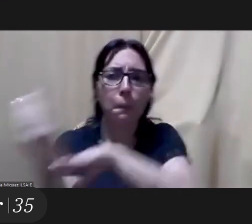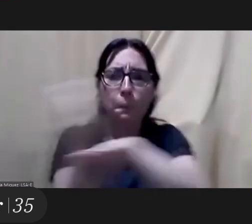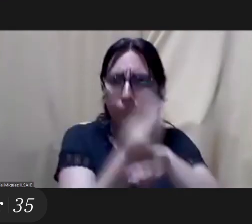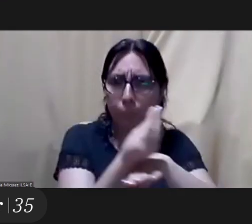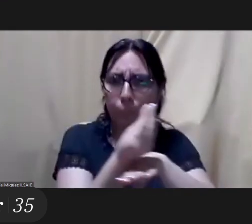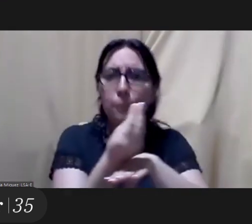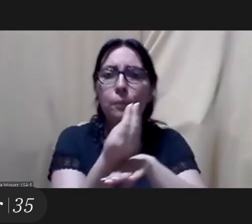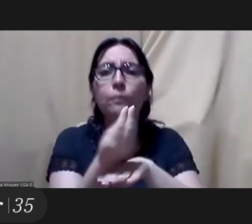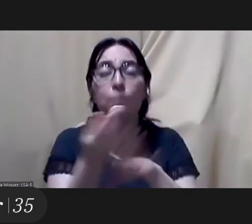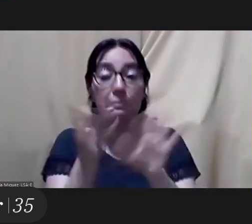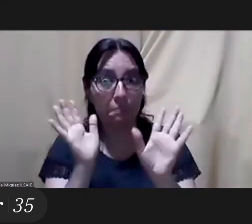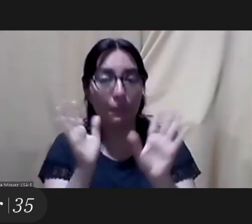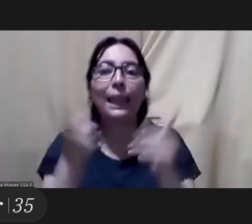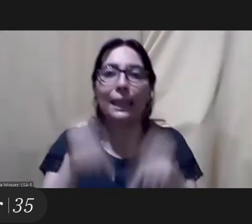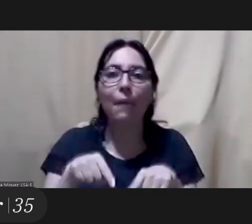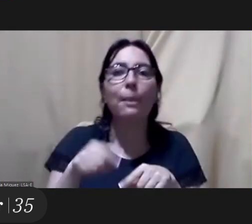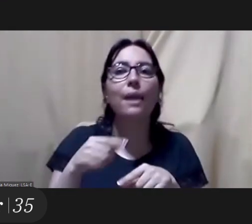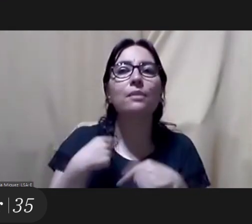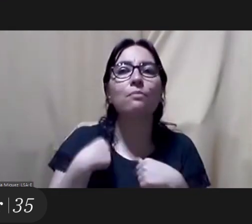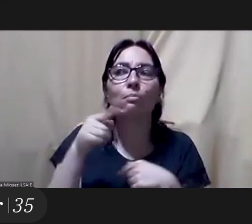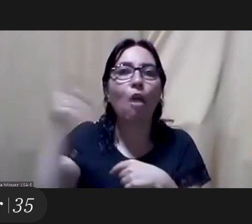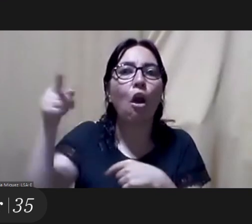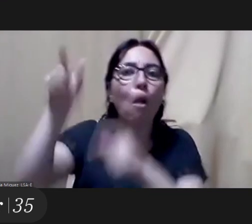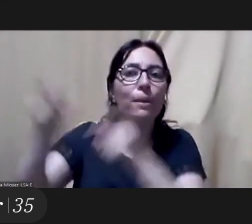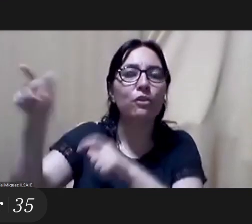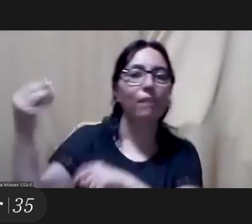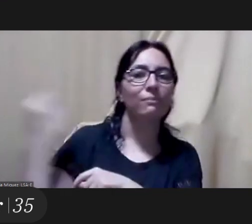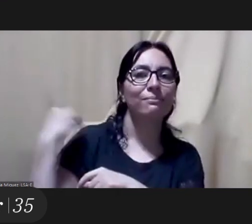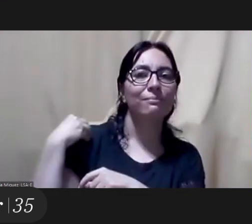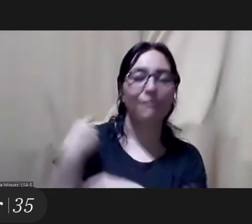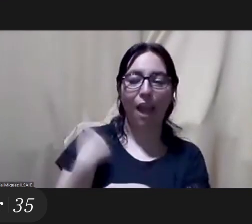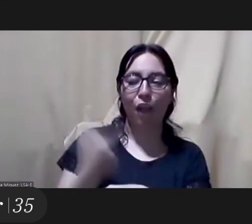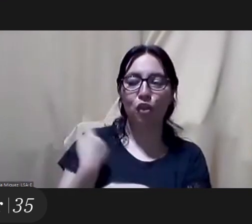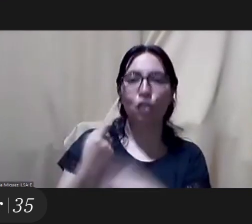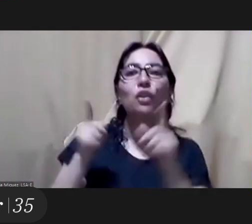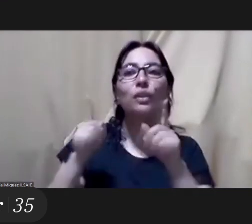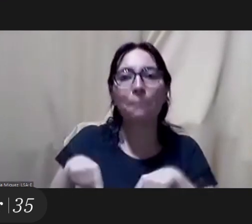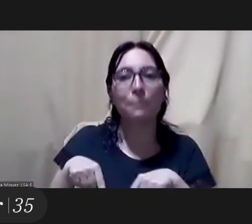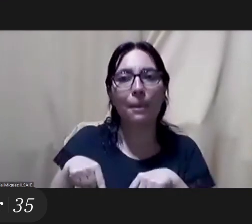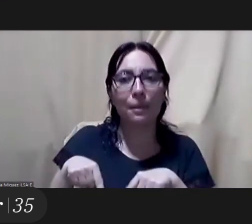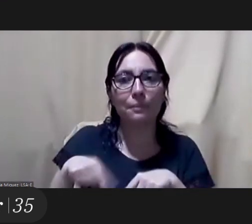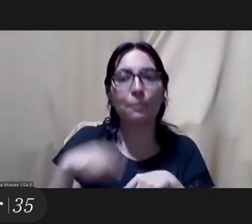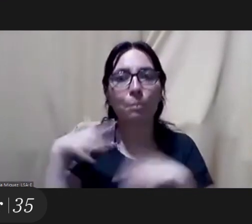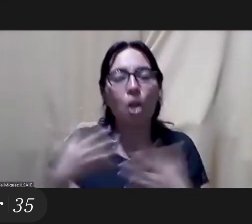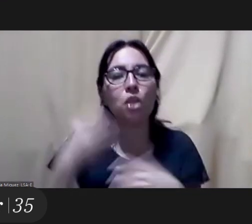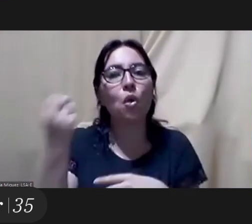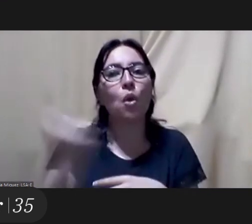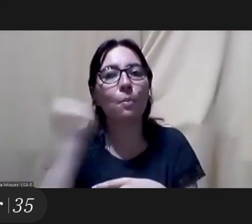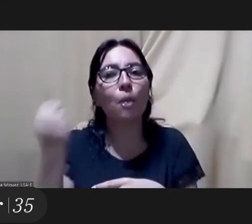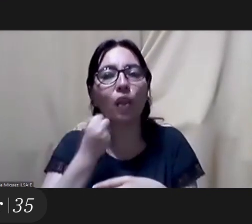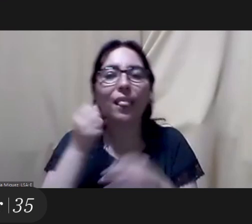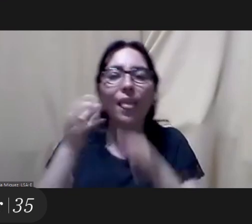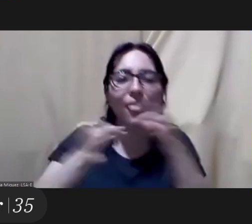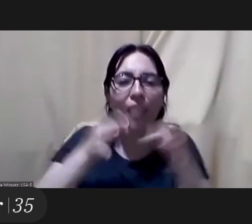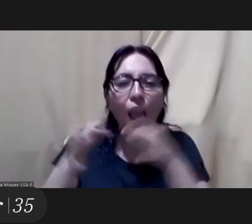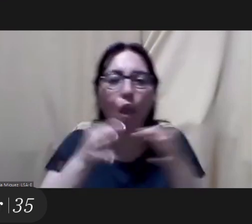them help maybe we can help you find someone find a woman to be included in these issues i think it's very important to engage in dialogue